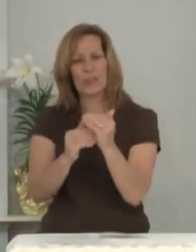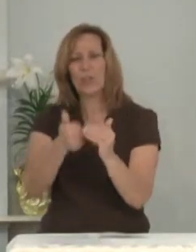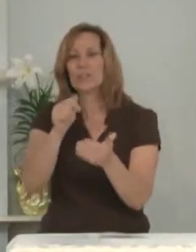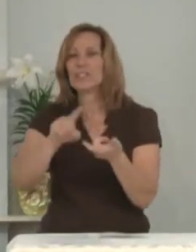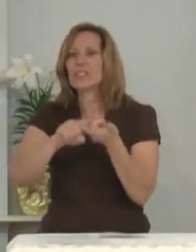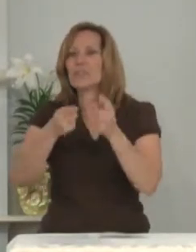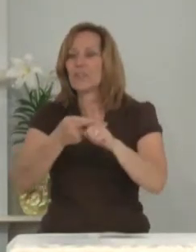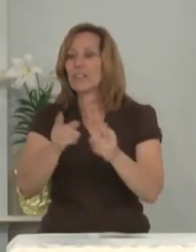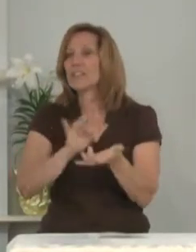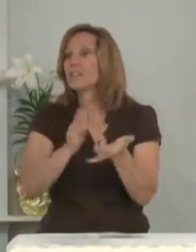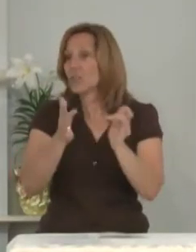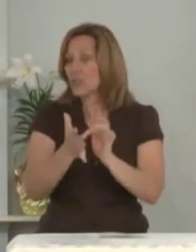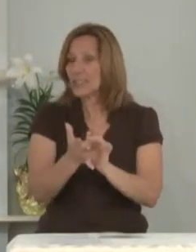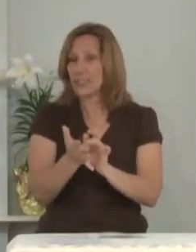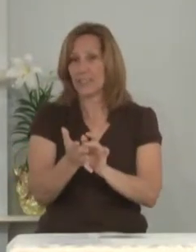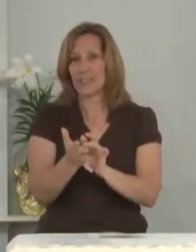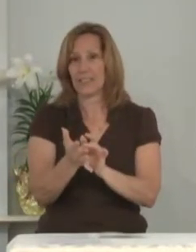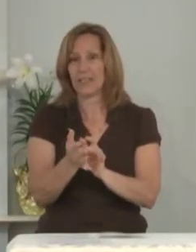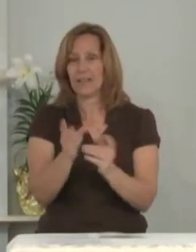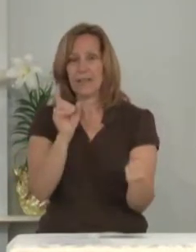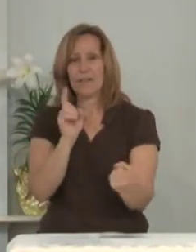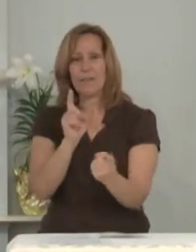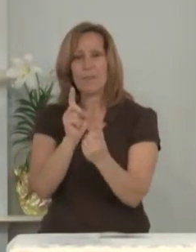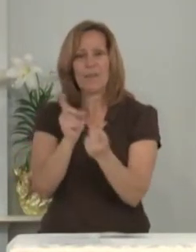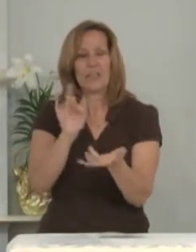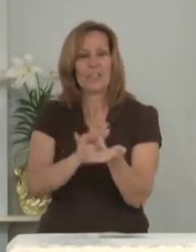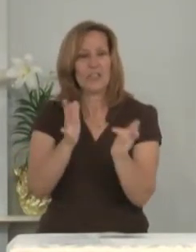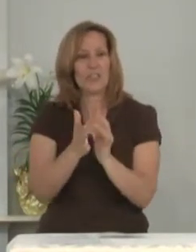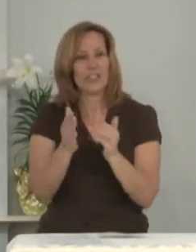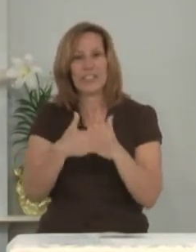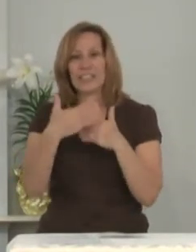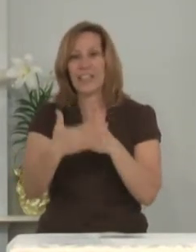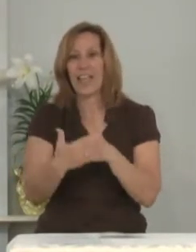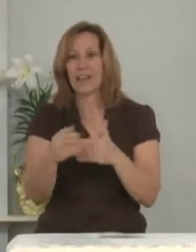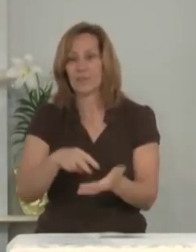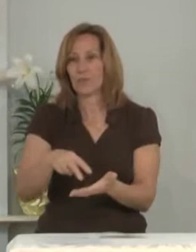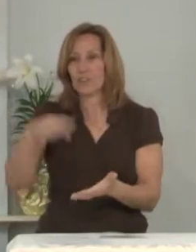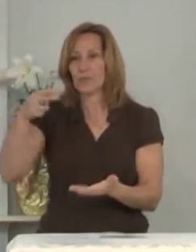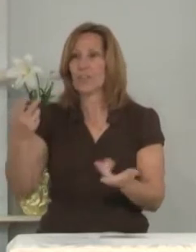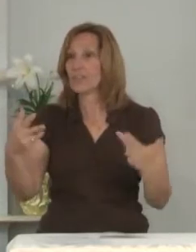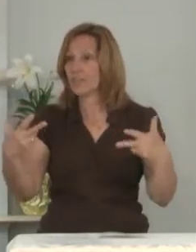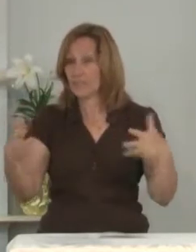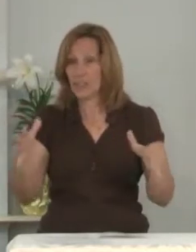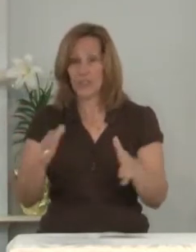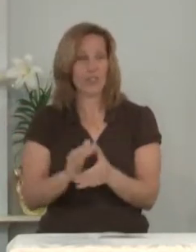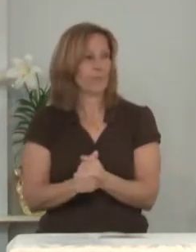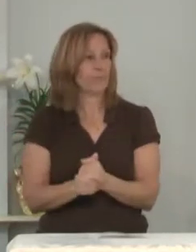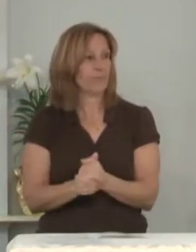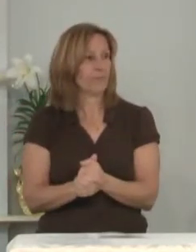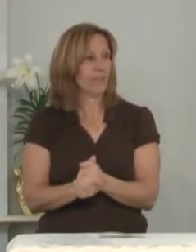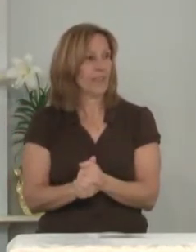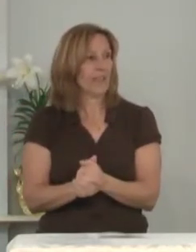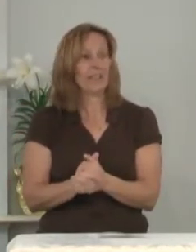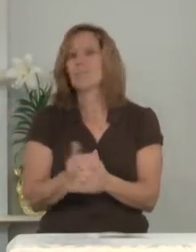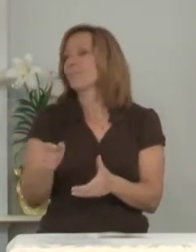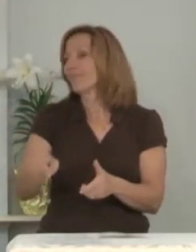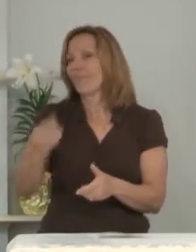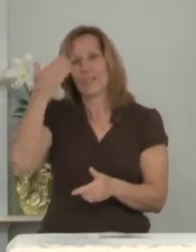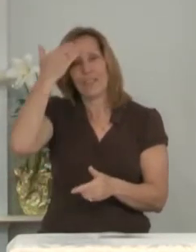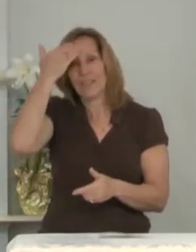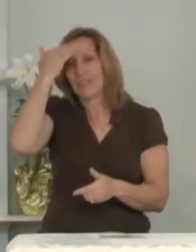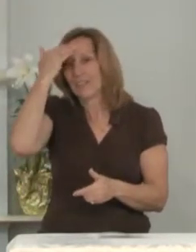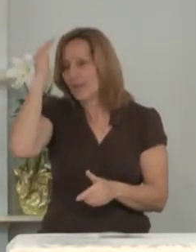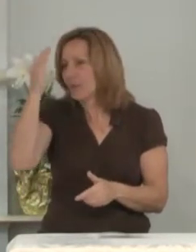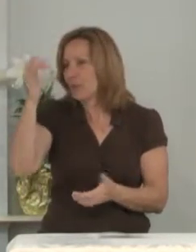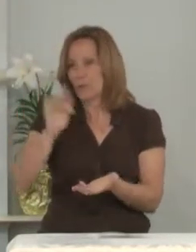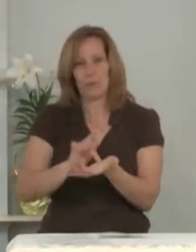of Jesus meet him after his resurrection they don't know who he